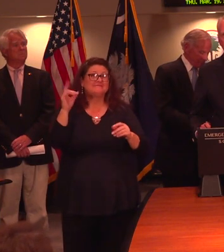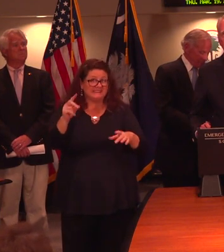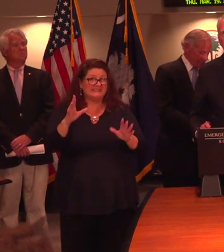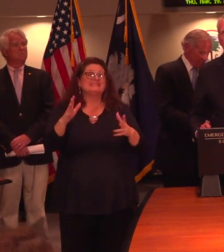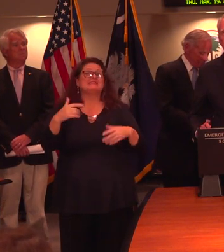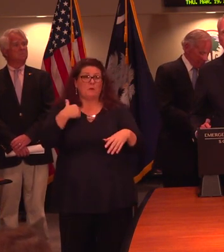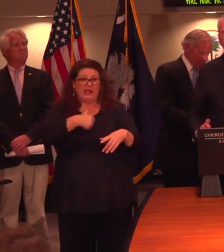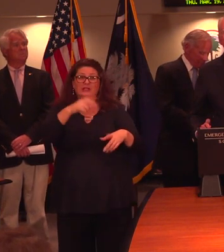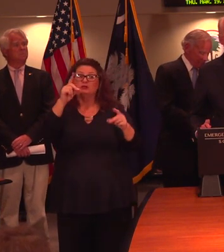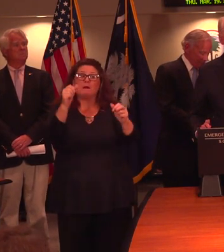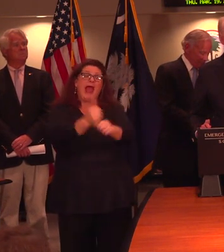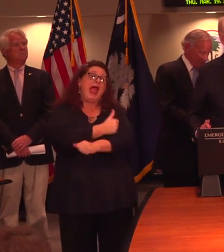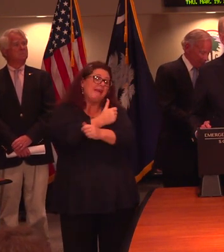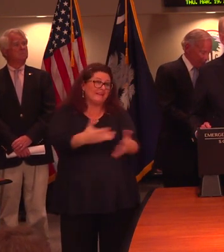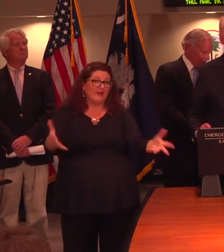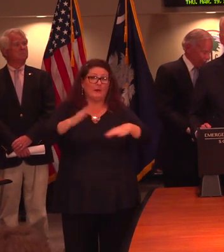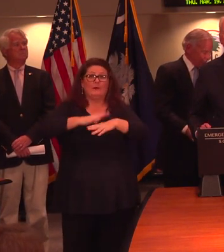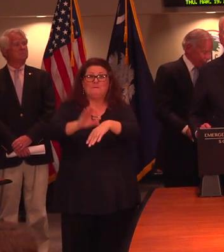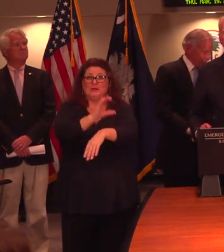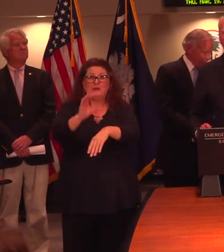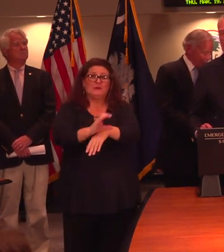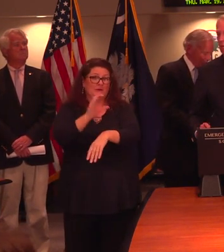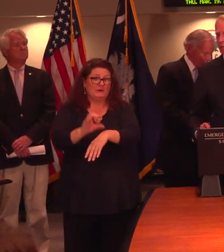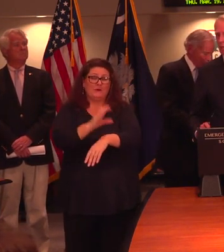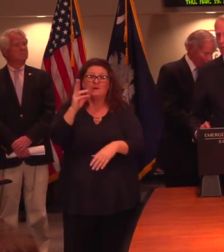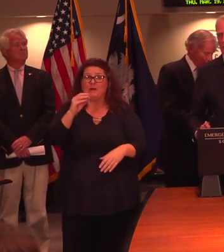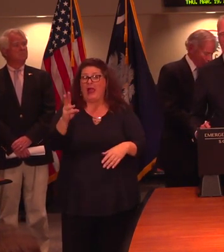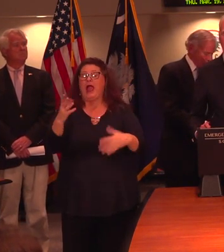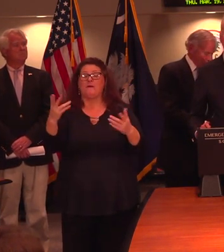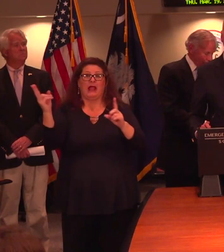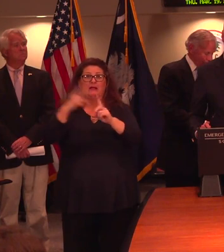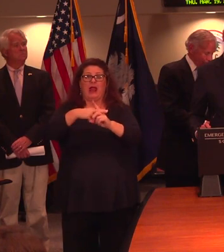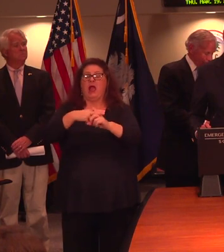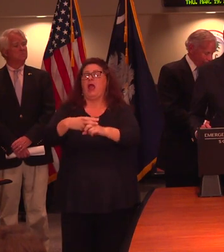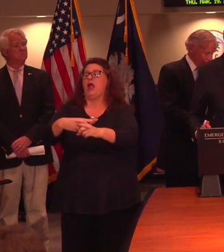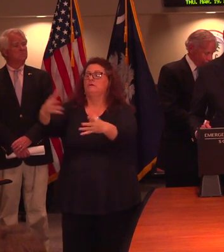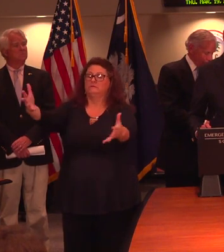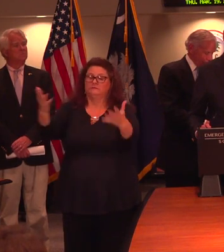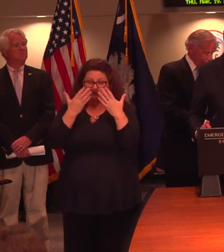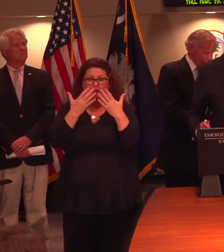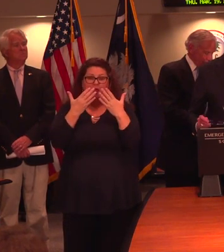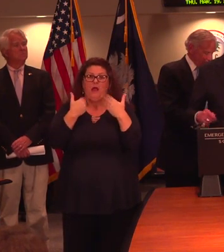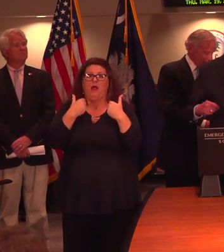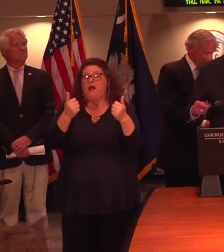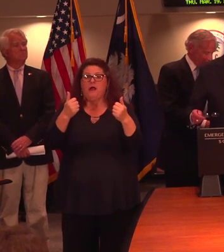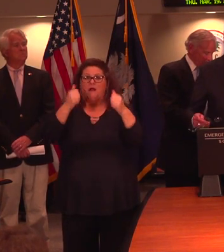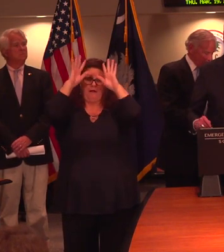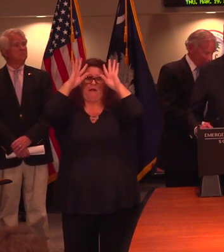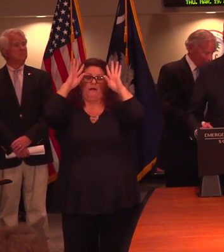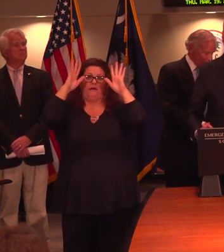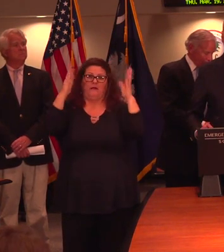three years. We had a number of claims coming in like we have never experienced before with the computer. We added